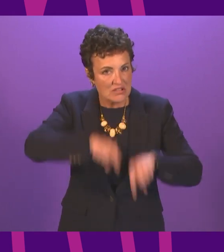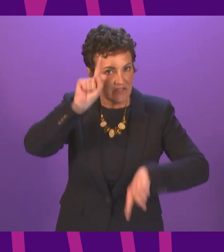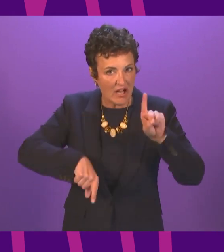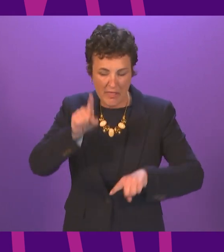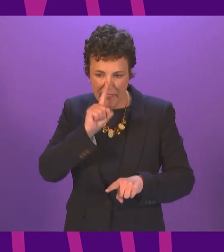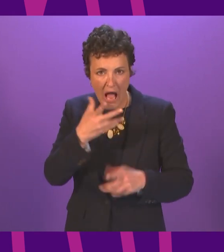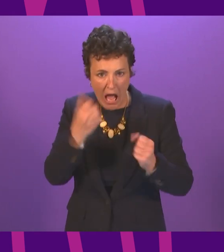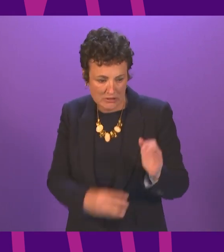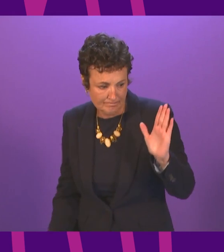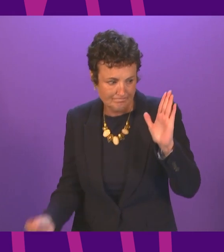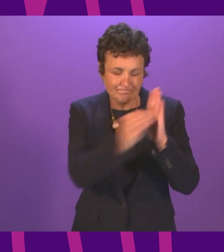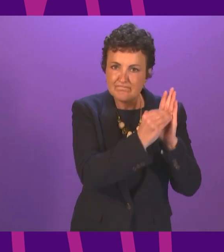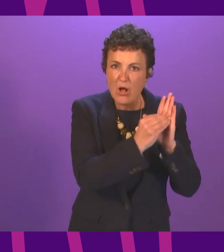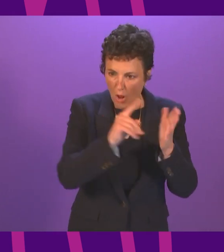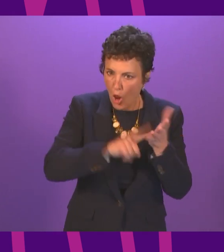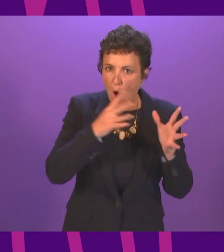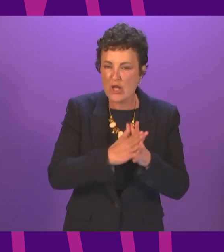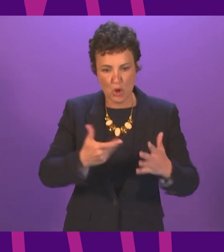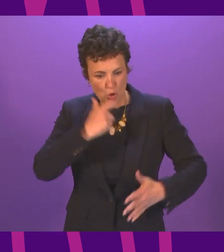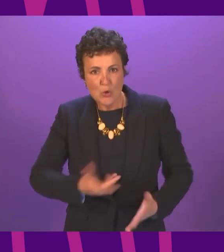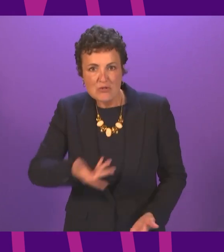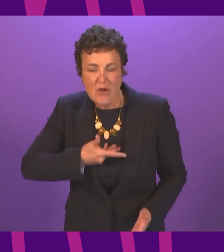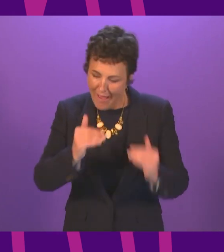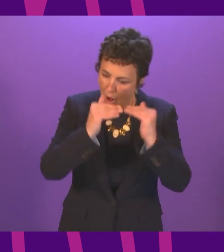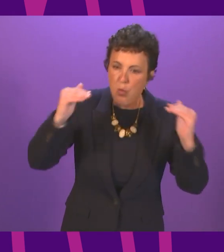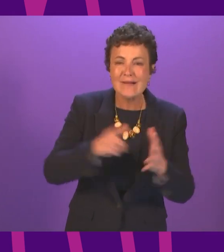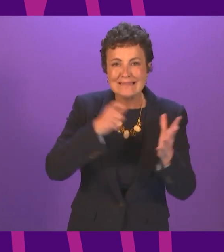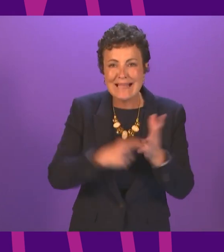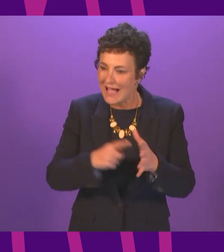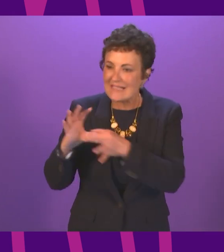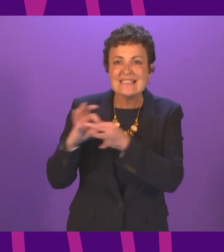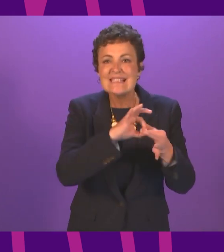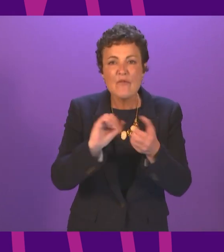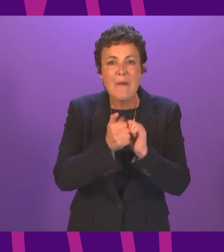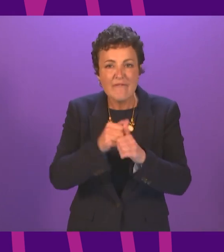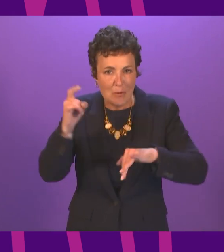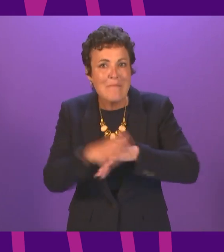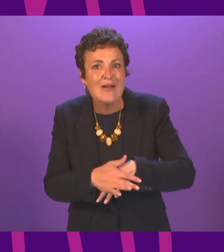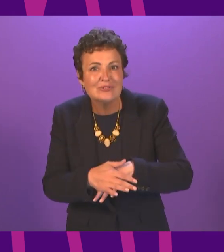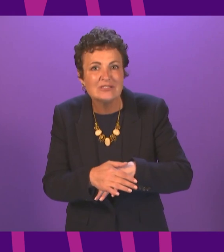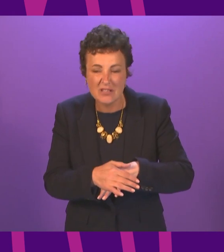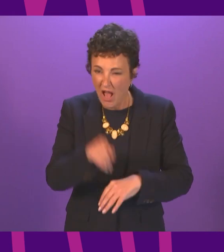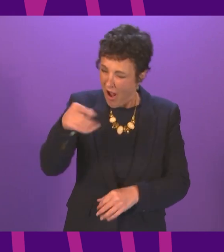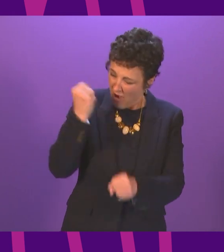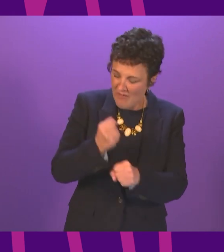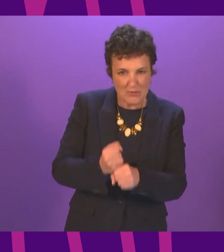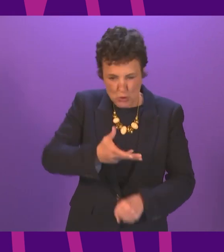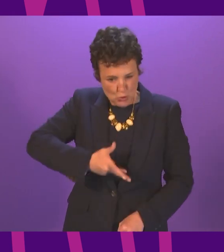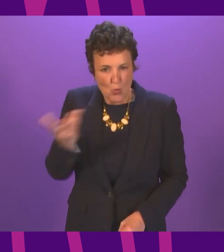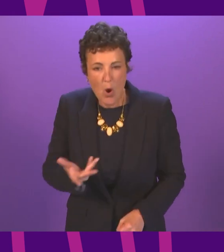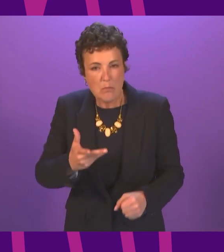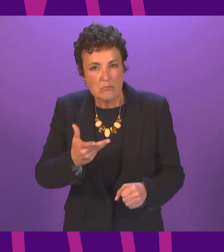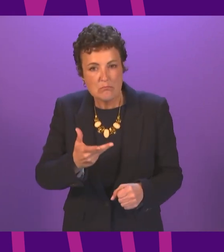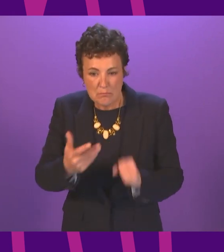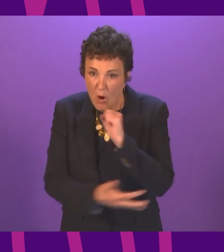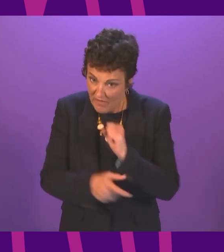introduced laws like the Human Rights Act the Equality Act and the Civil Partnership Act a government that lifted people out of poverty that's